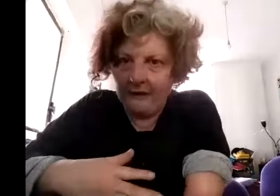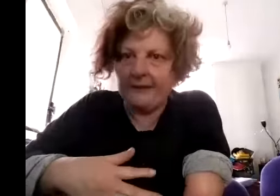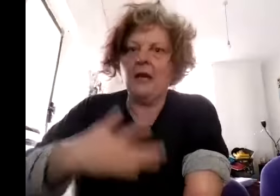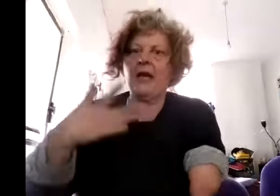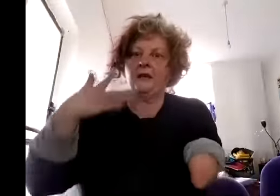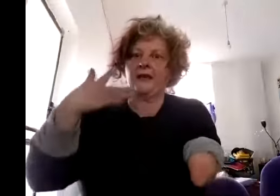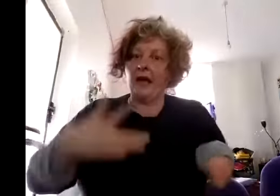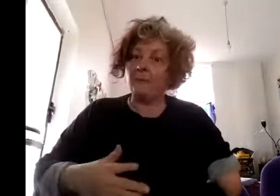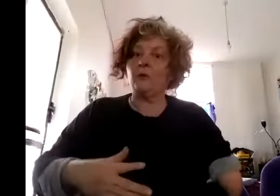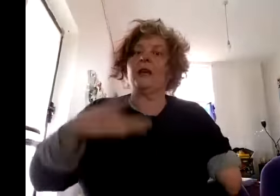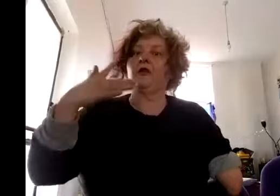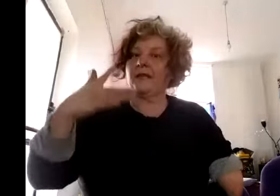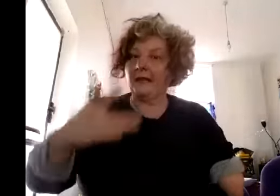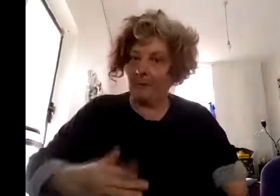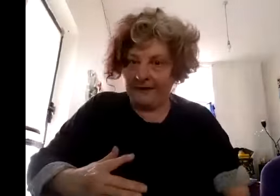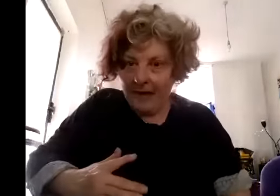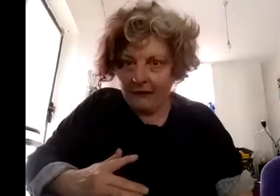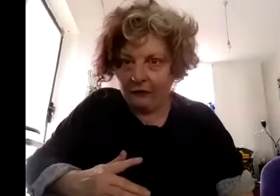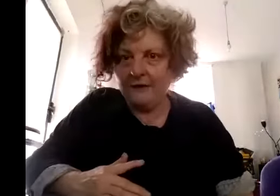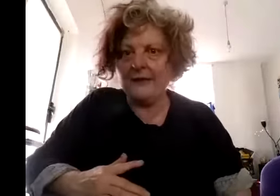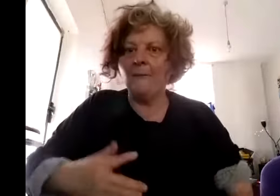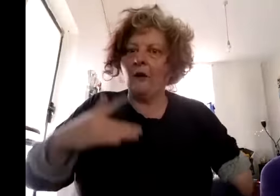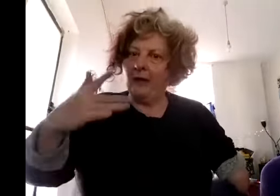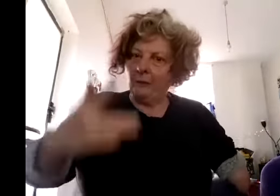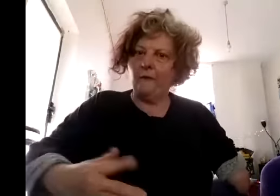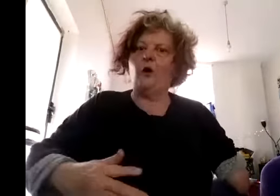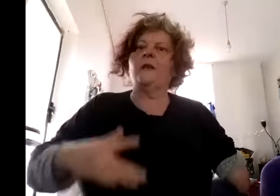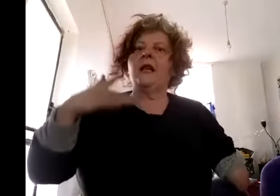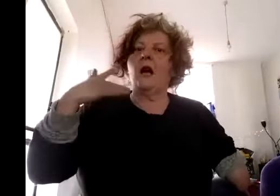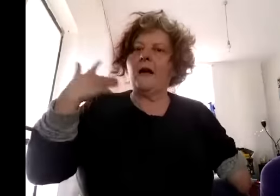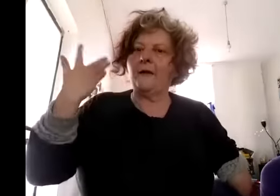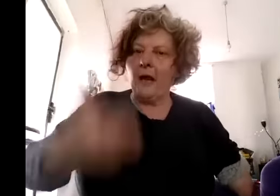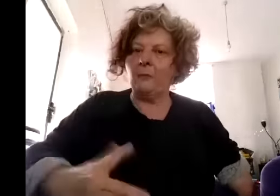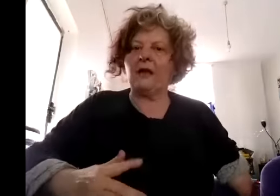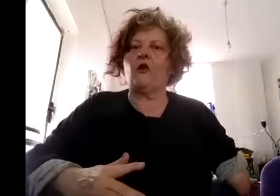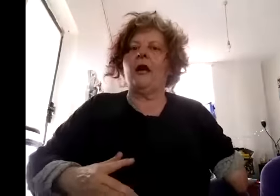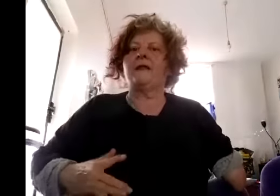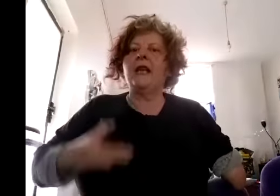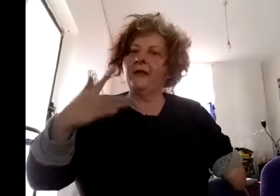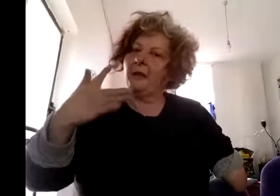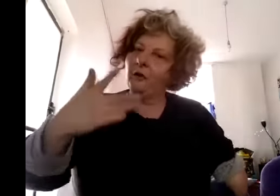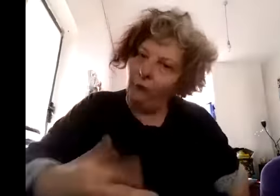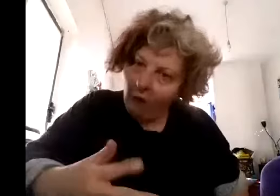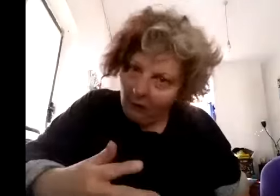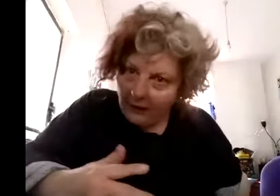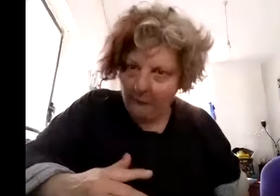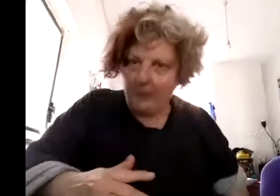and aspirations expectations of being performers of having public lives having some control over our public